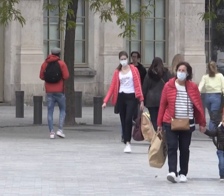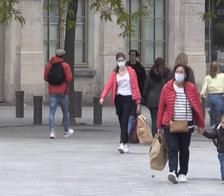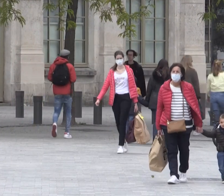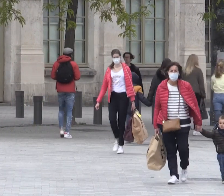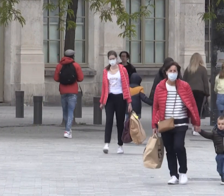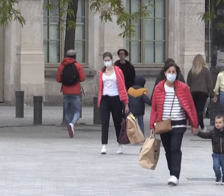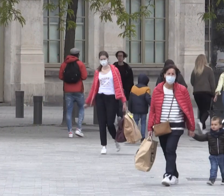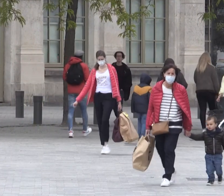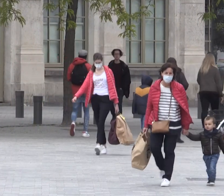June.